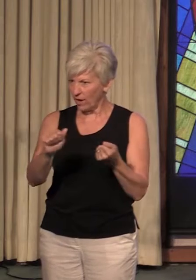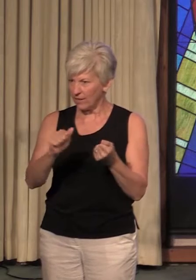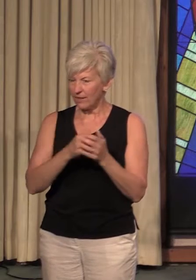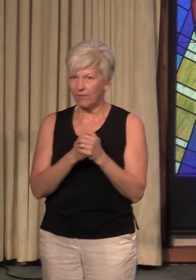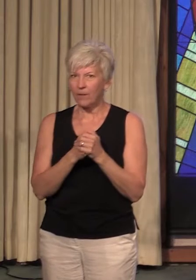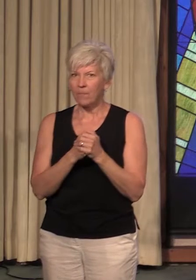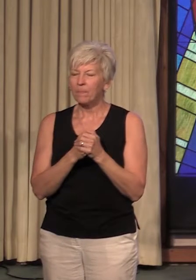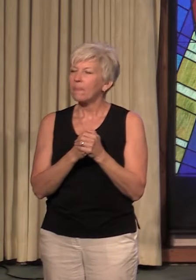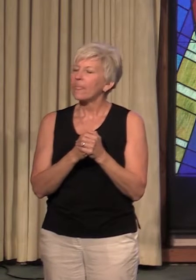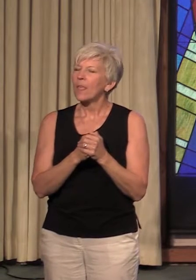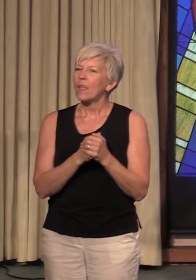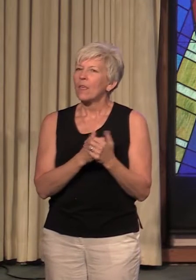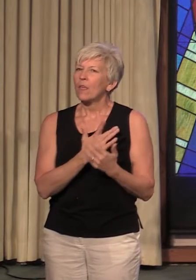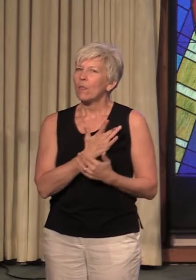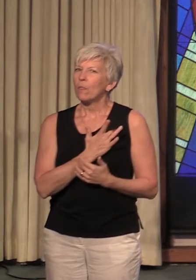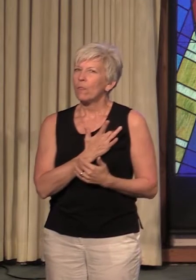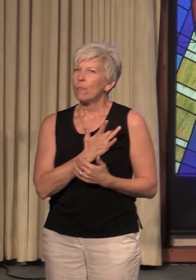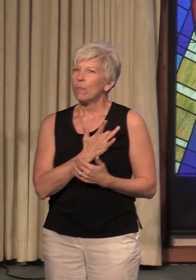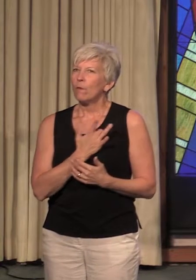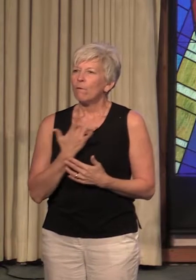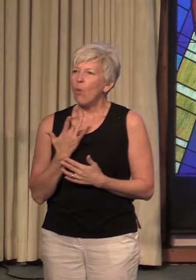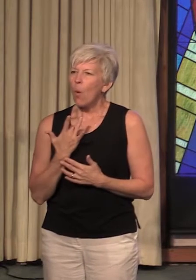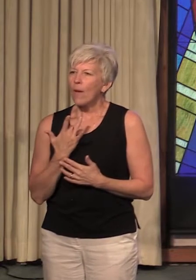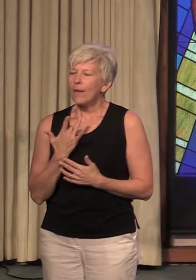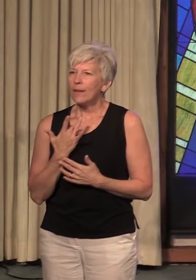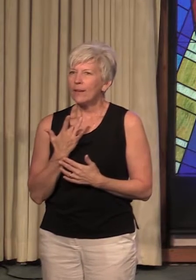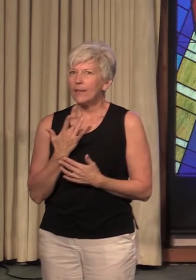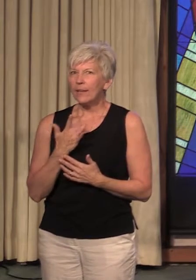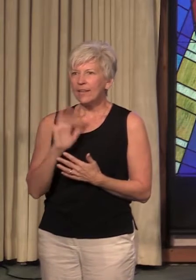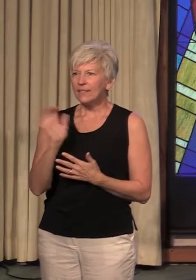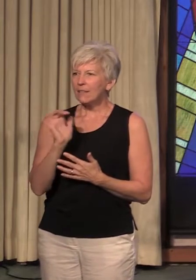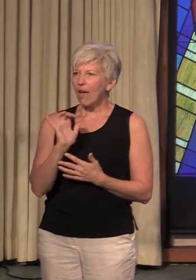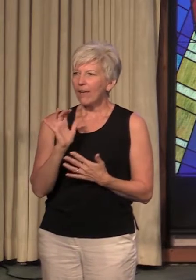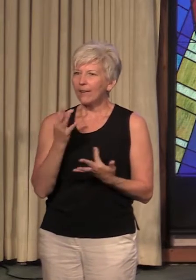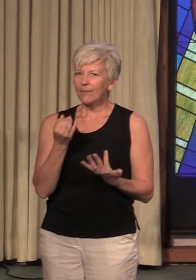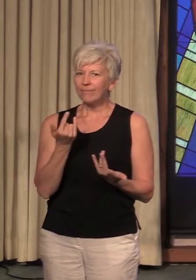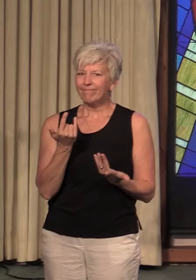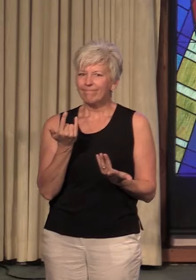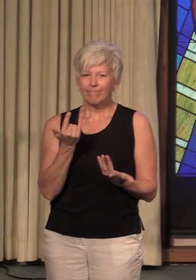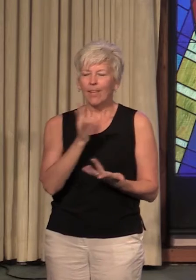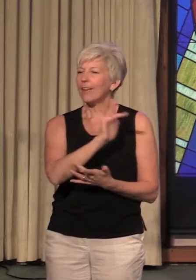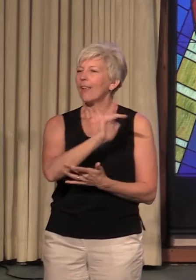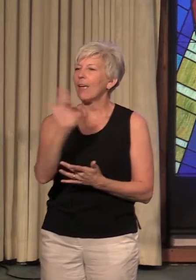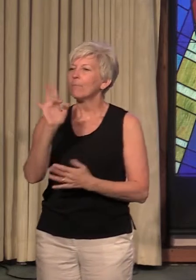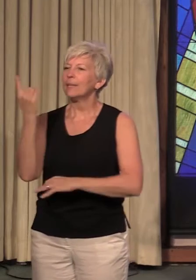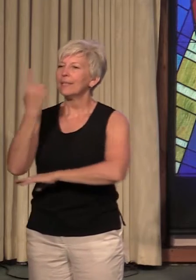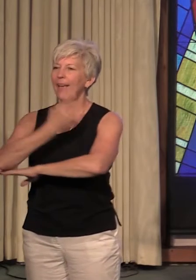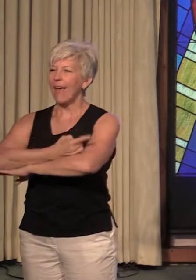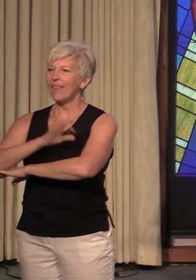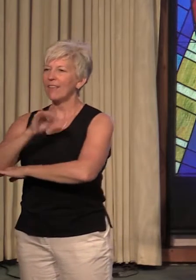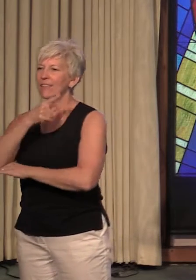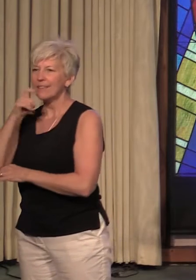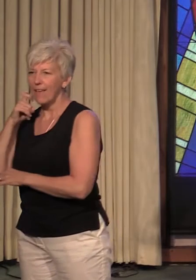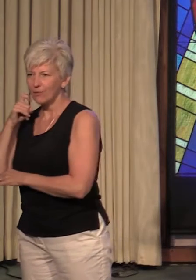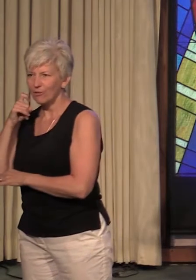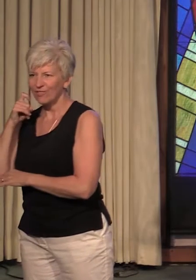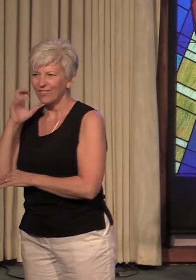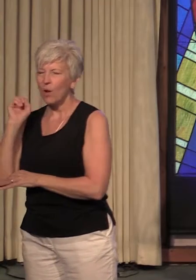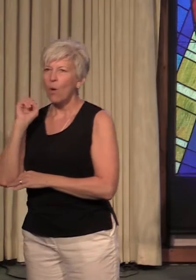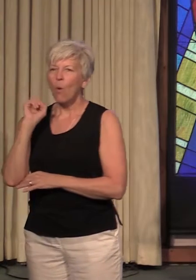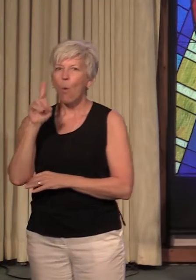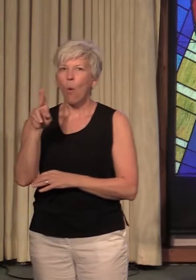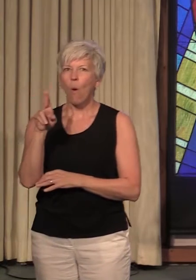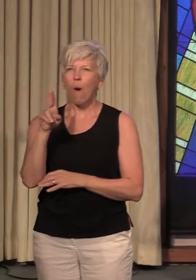the void is like an empty day in the desert or a day,